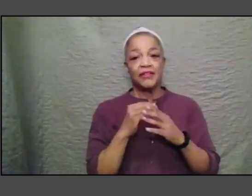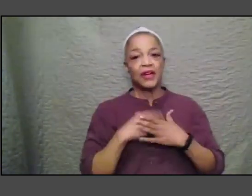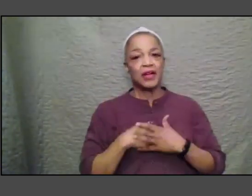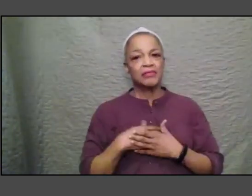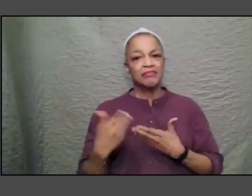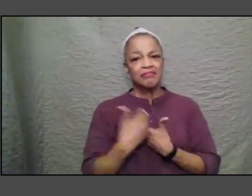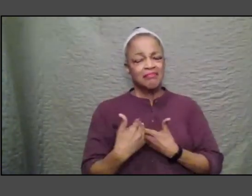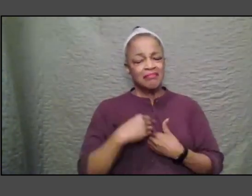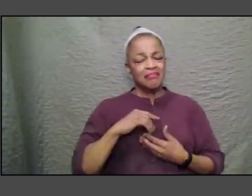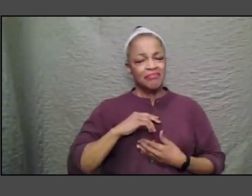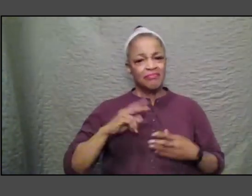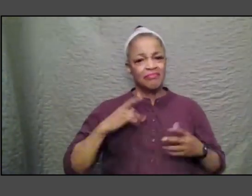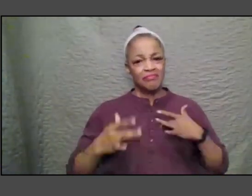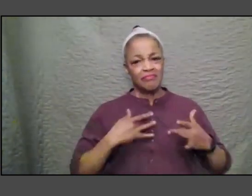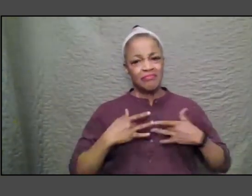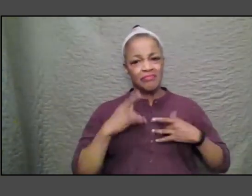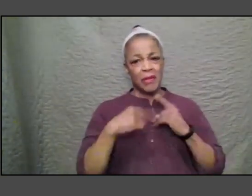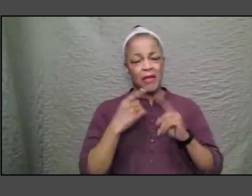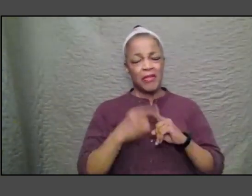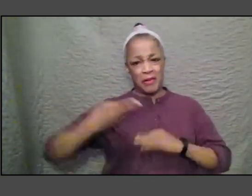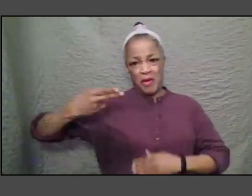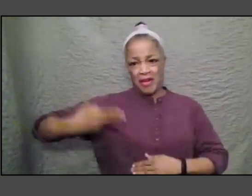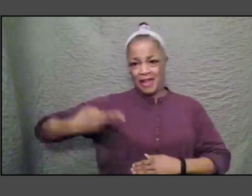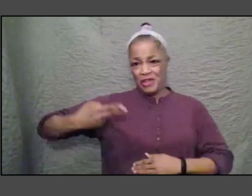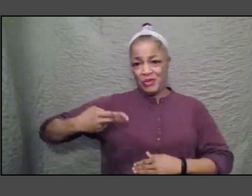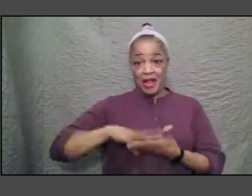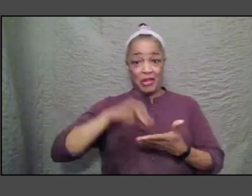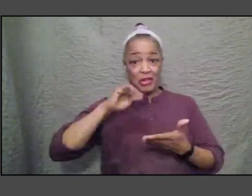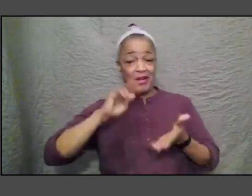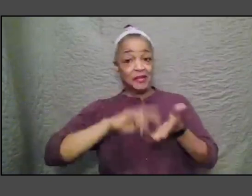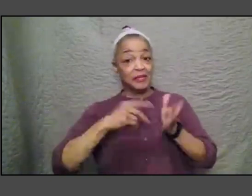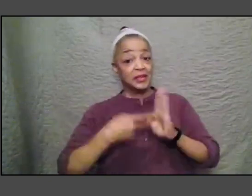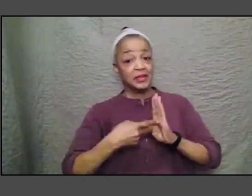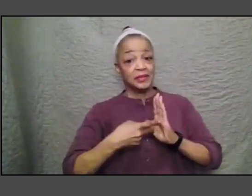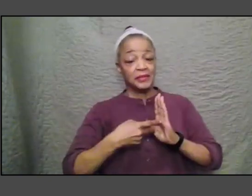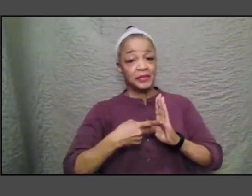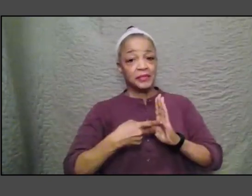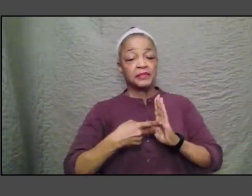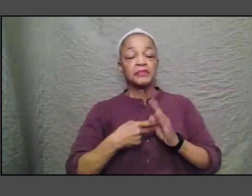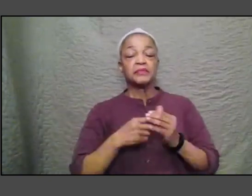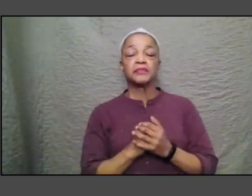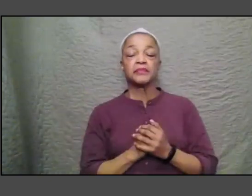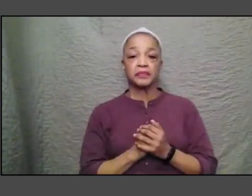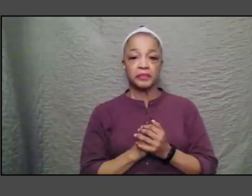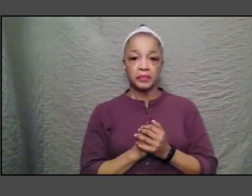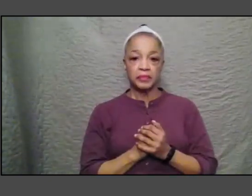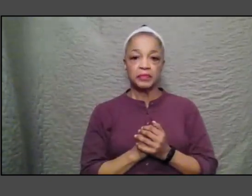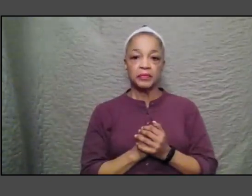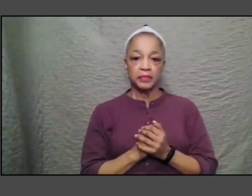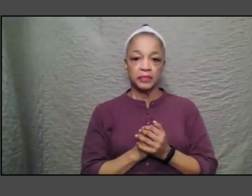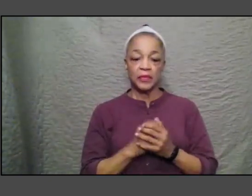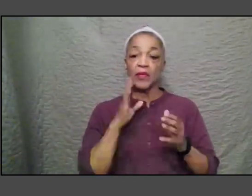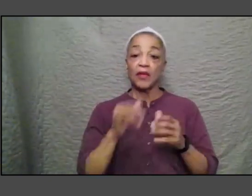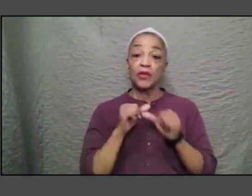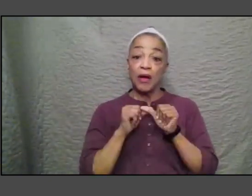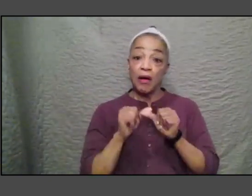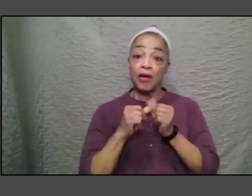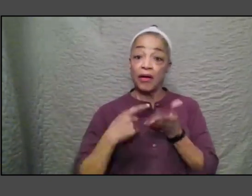of what history and learning are so I mean I think you know to to the ongoing conversation what are people I mean so therefore